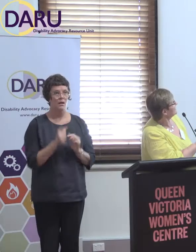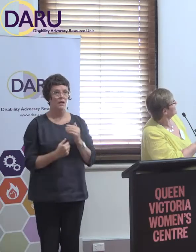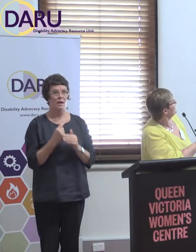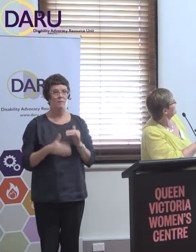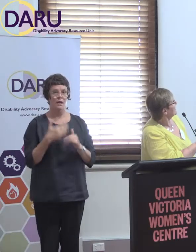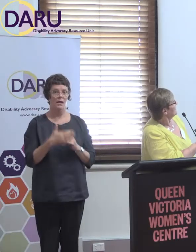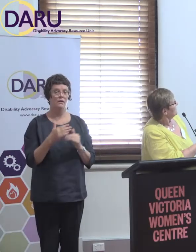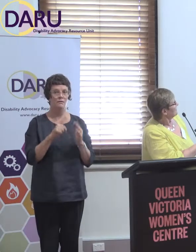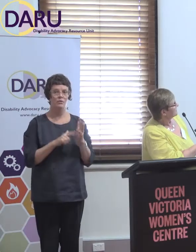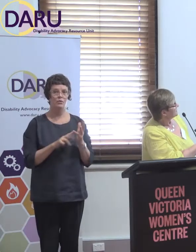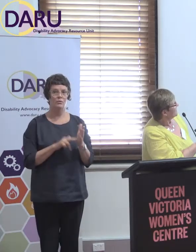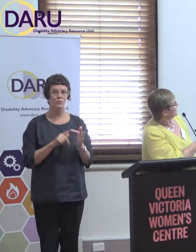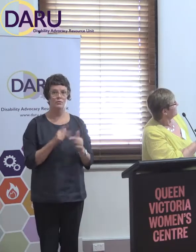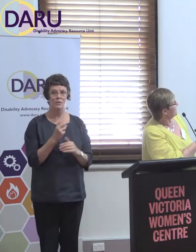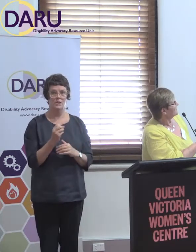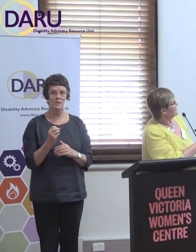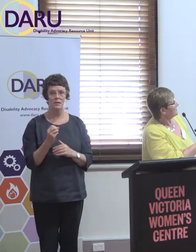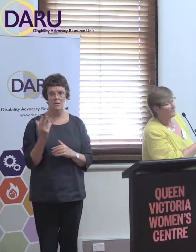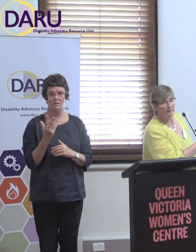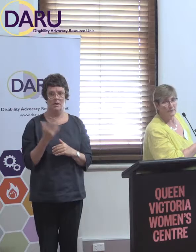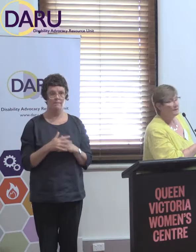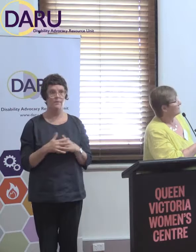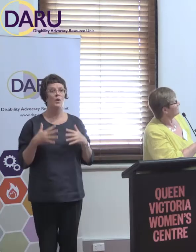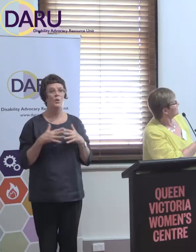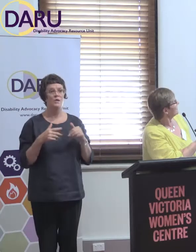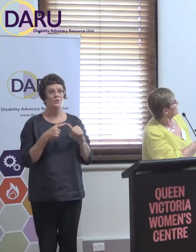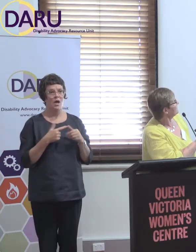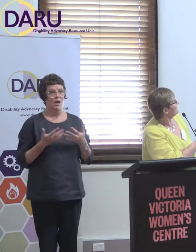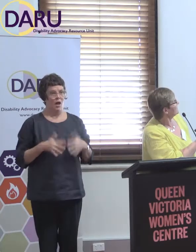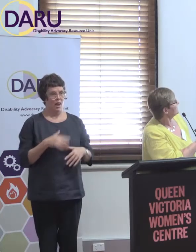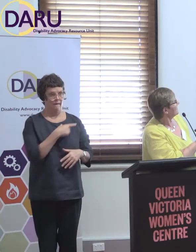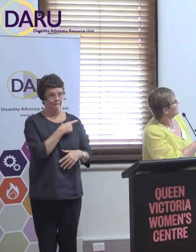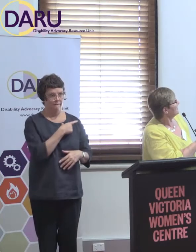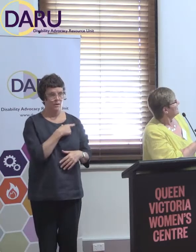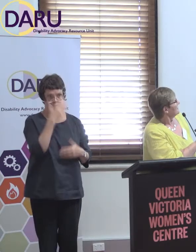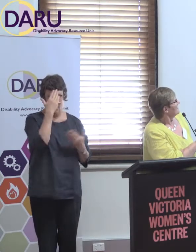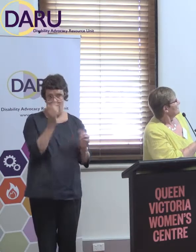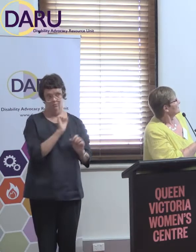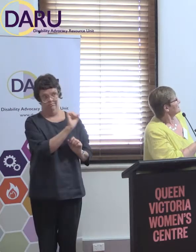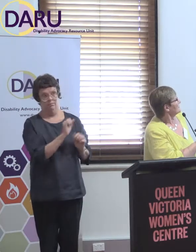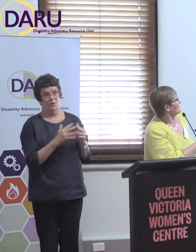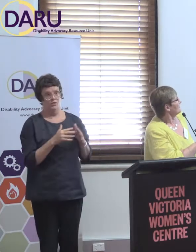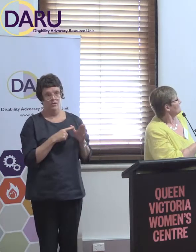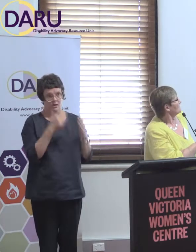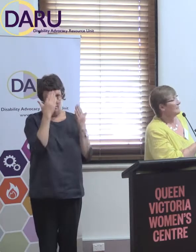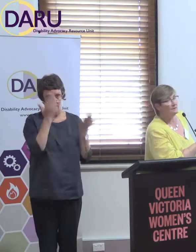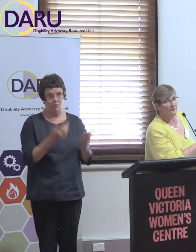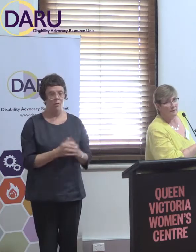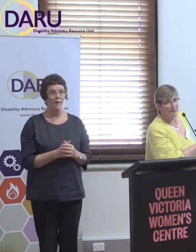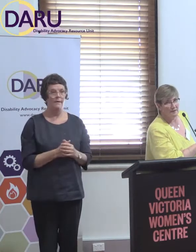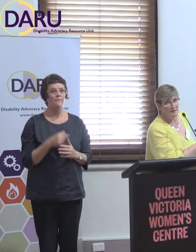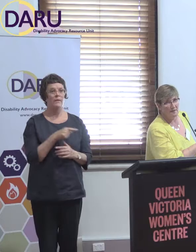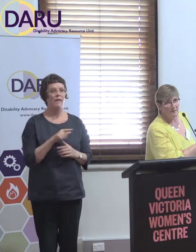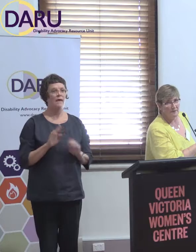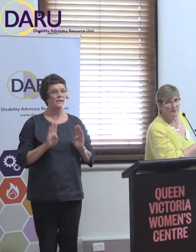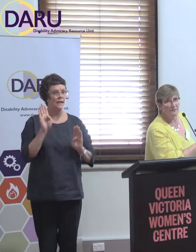June 2019. Western Australia, I've left it in because we have no idea what they're doing. They, Western Australia tendered